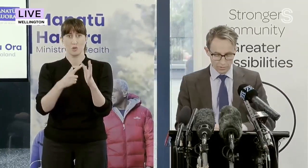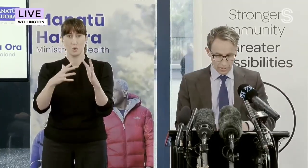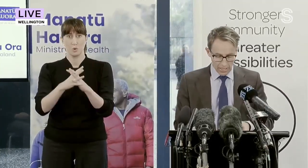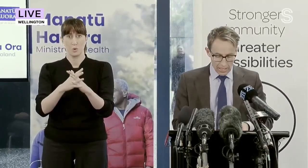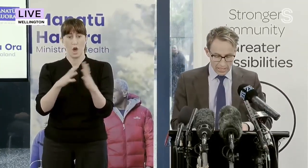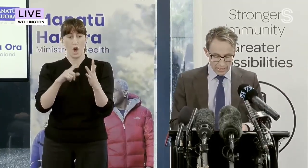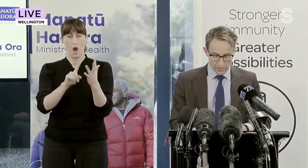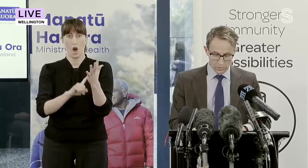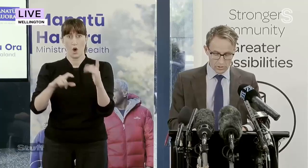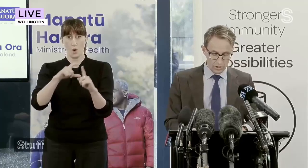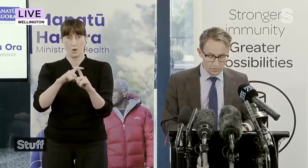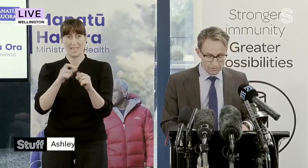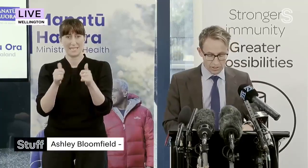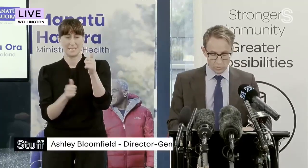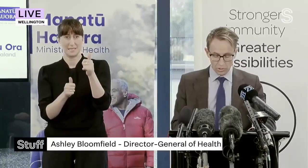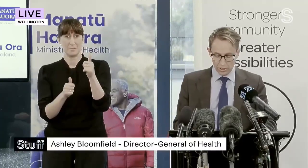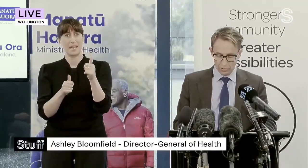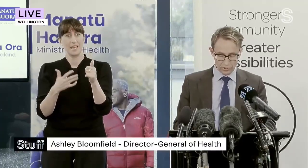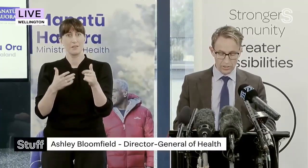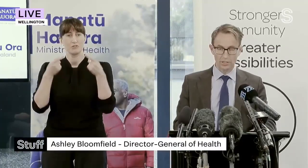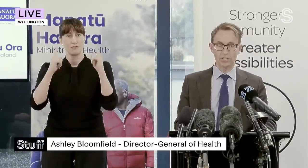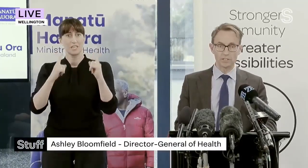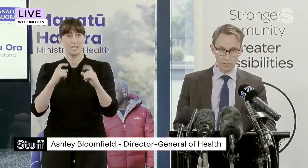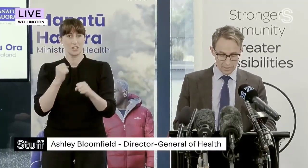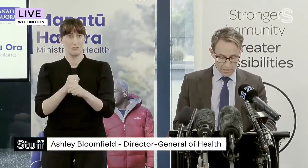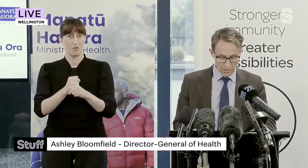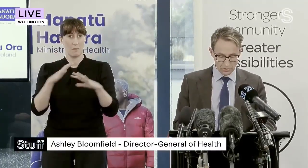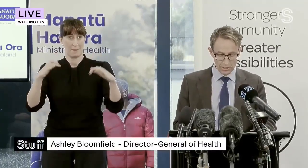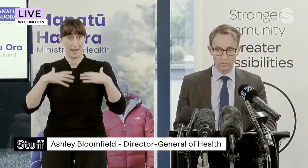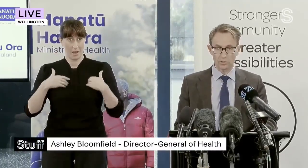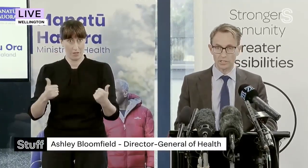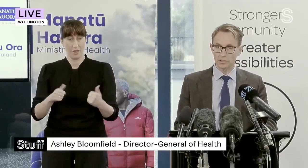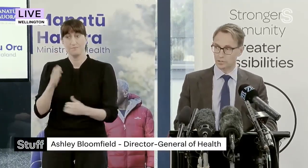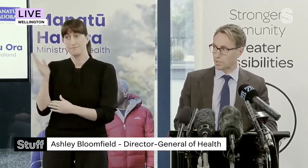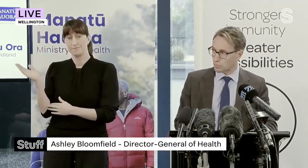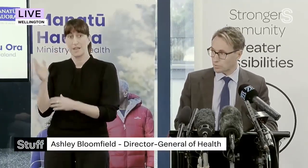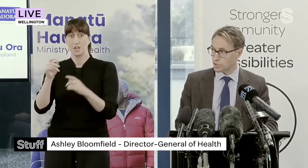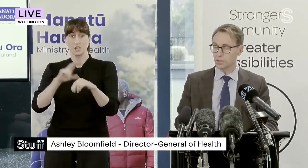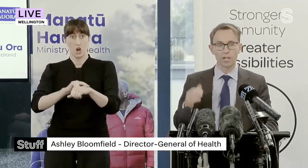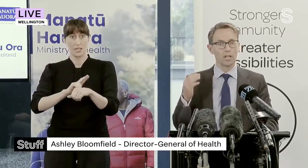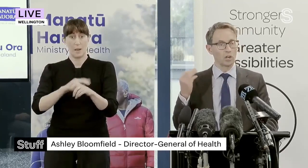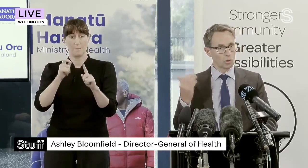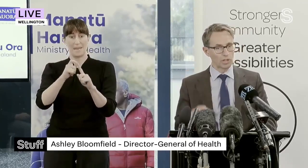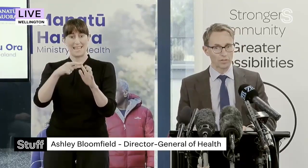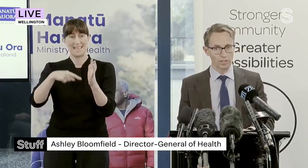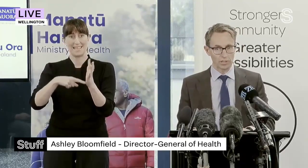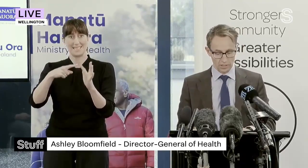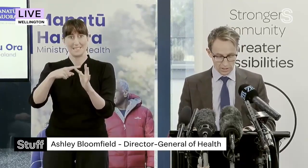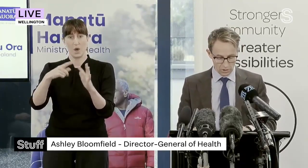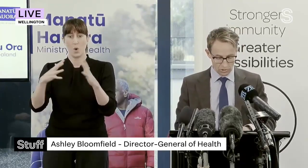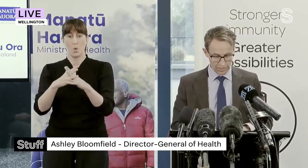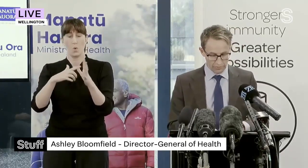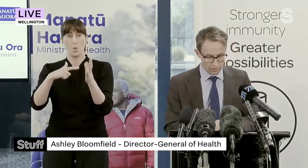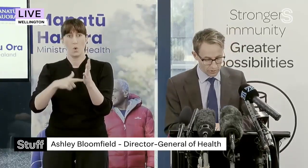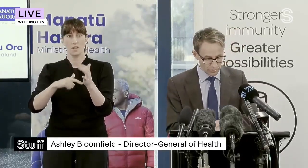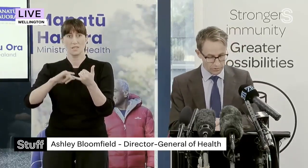Ministry of Health, and also Te Whata Wara Health New Zealand's Interim National Medical Director, Dr Pete Watson, who will be on the screen